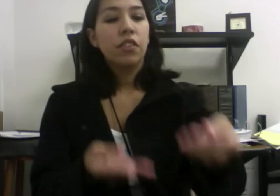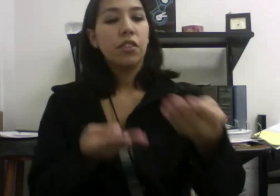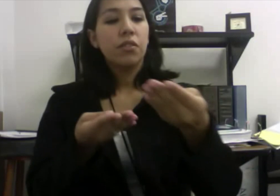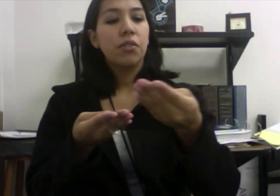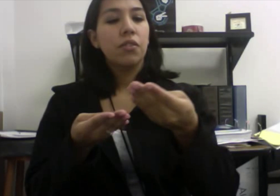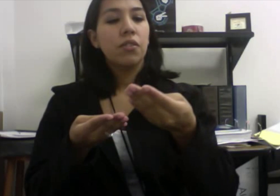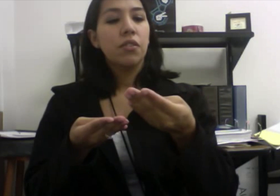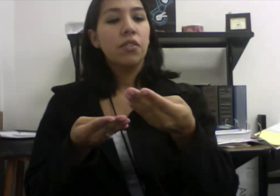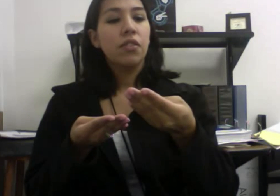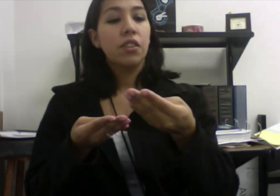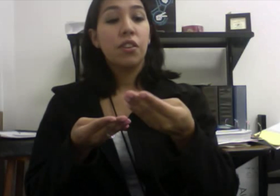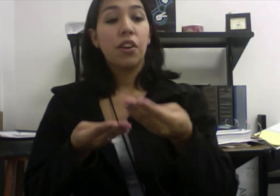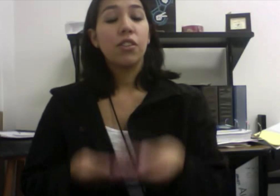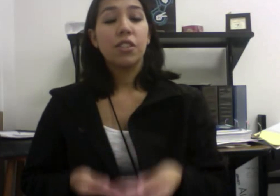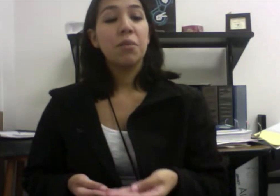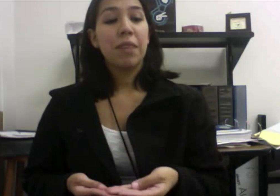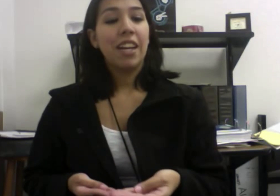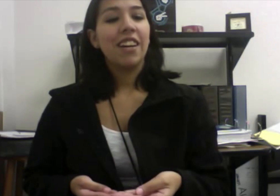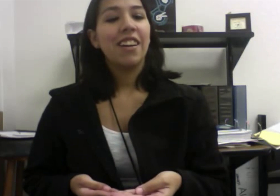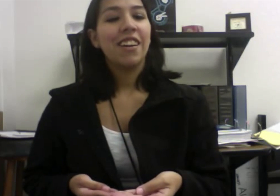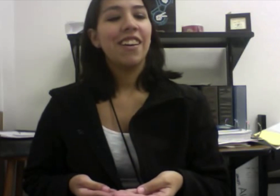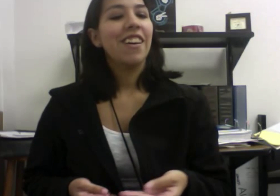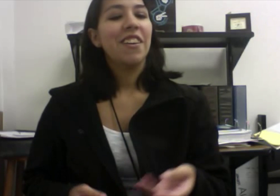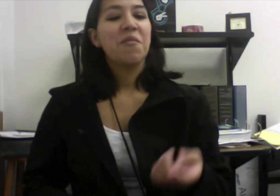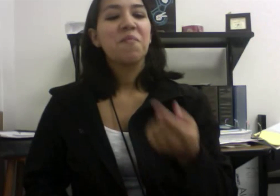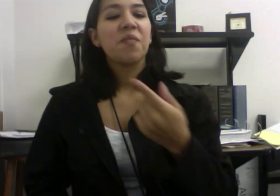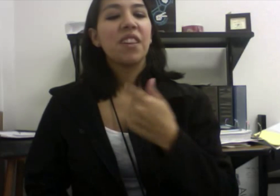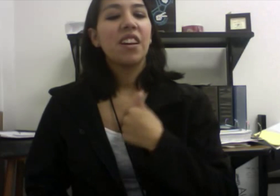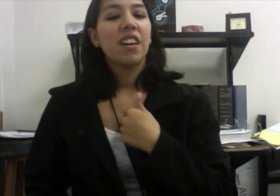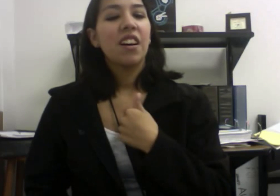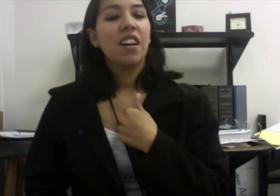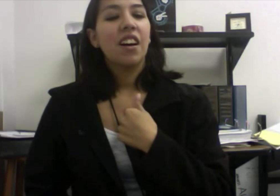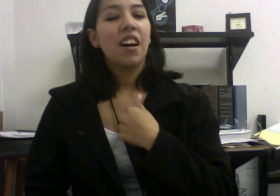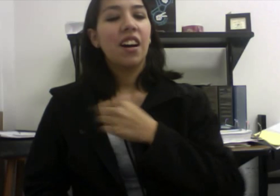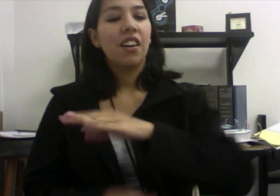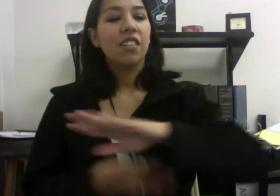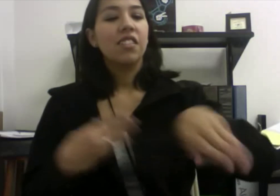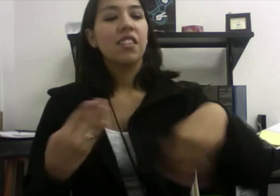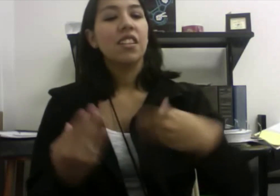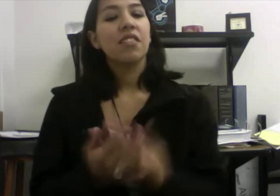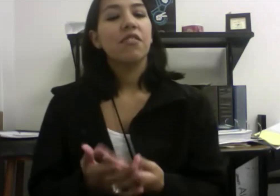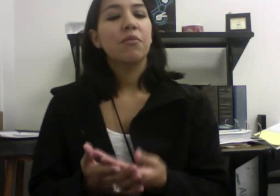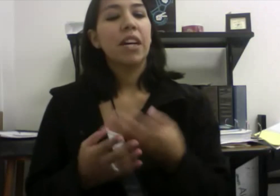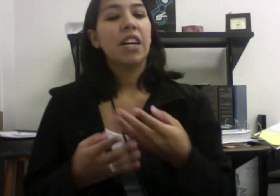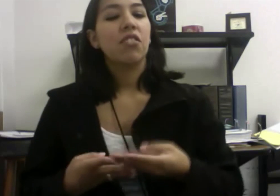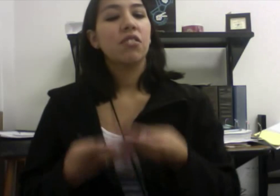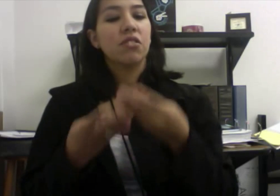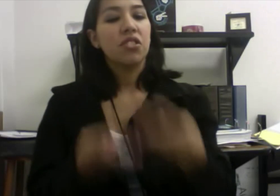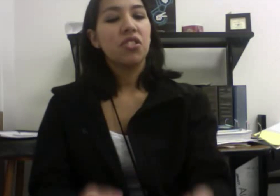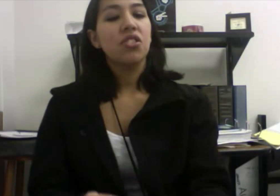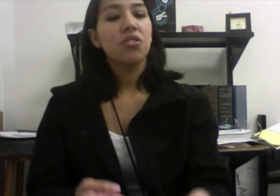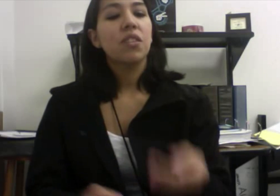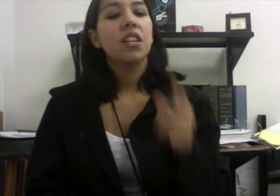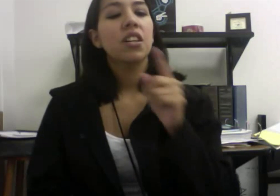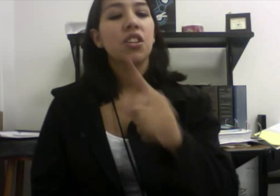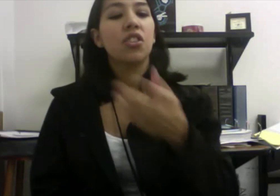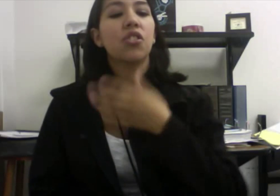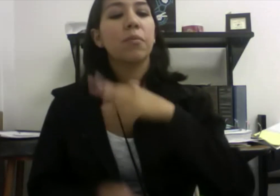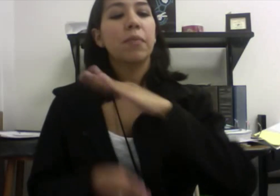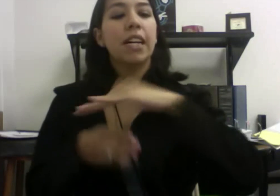you, you're all to me, I'll give my all to you. You're my